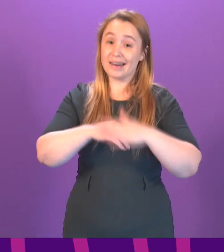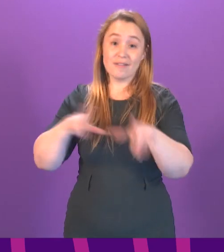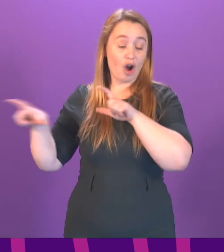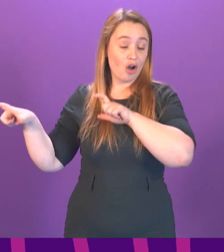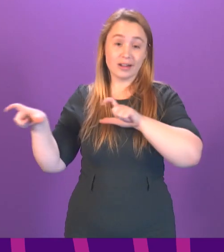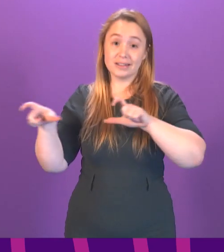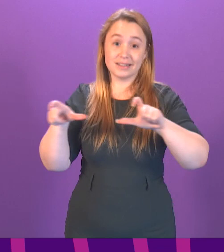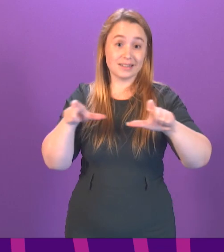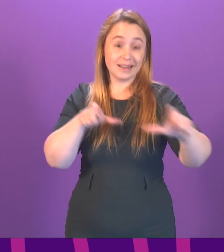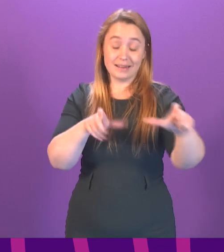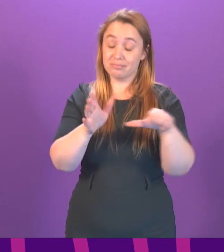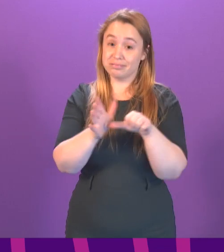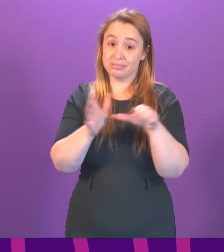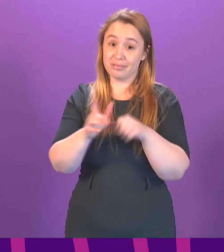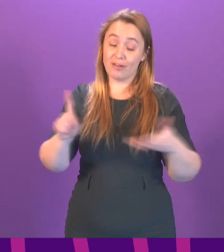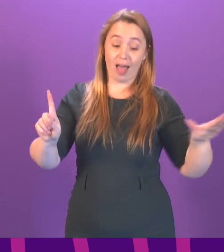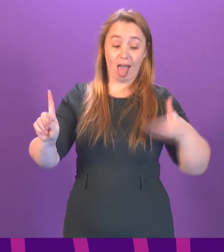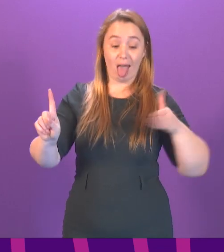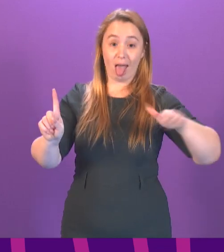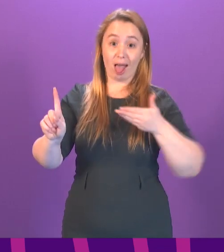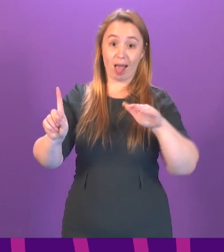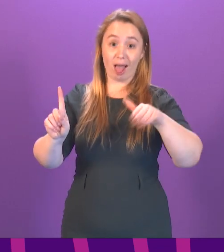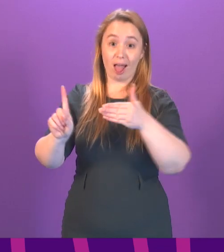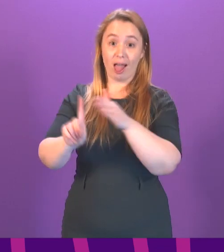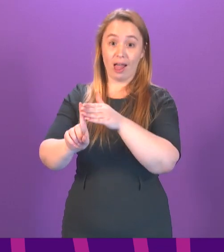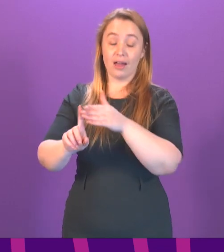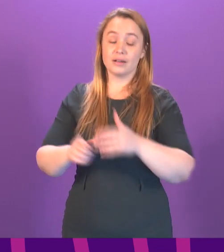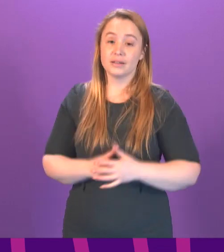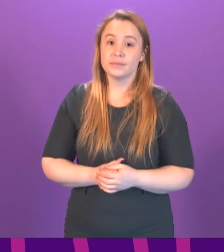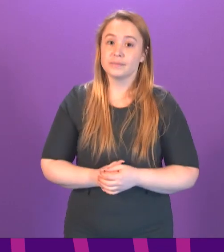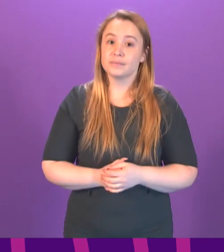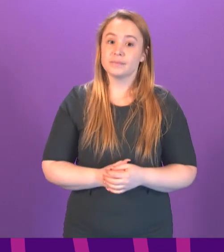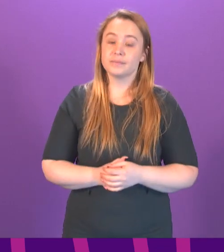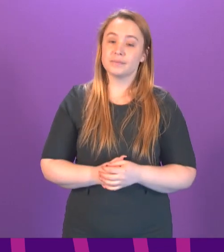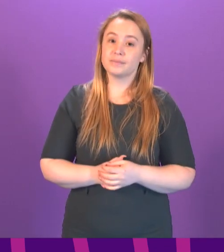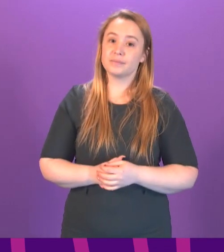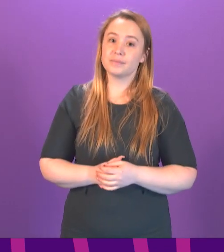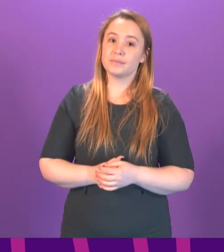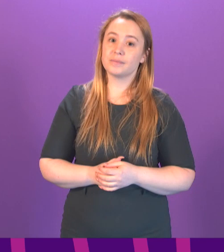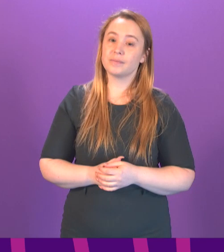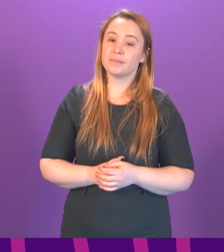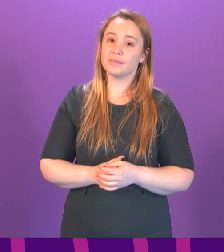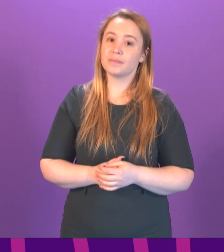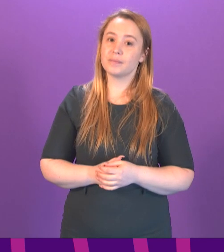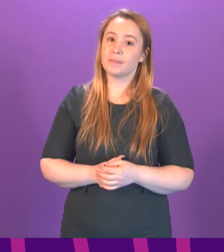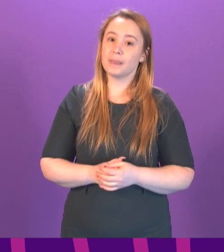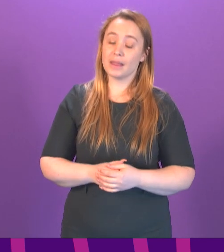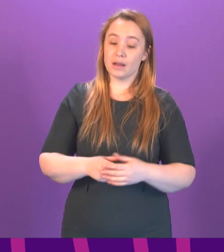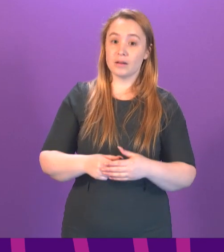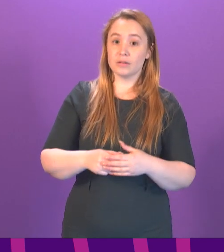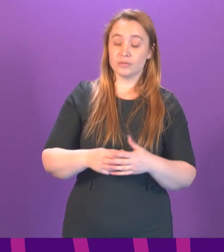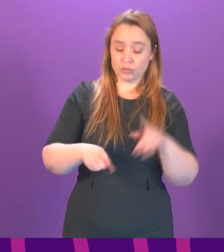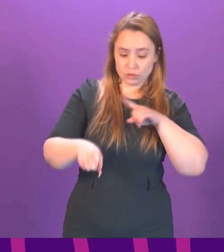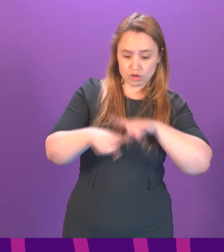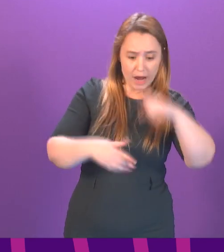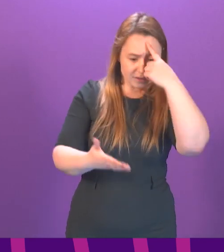for the proverbial needle in the haystack. It's pretty much non-existent. When you're in the position, of course, of having to take these decisions, it's